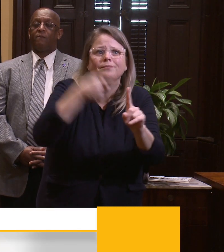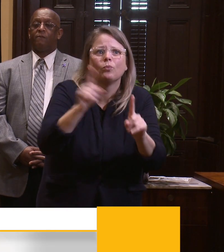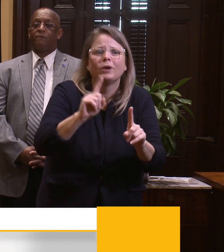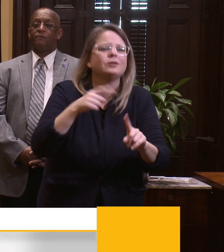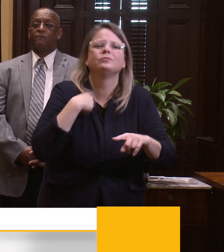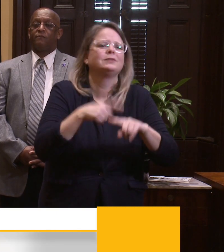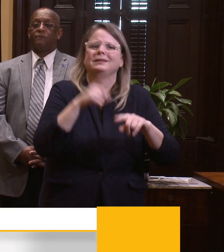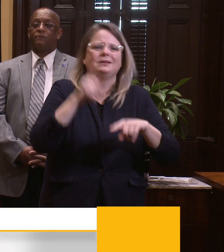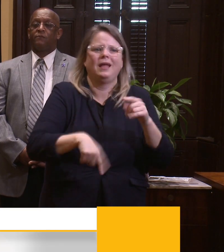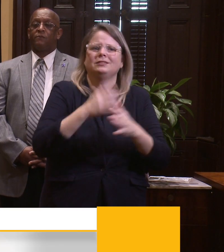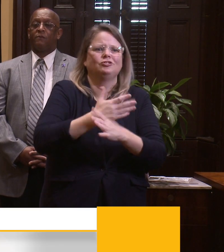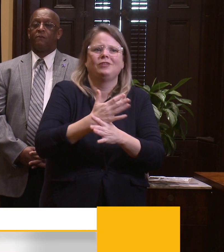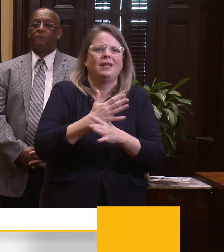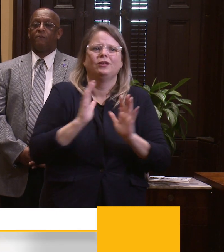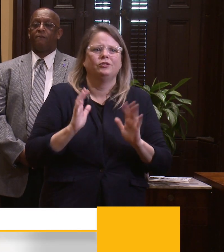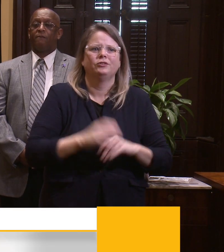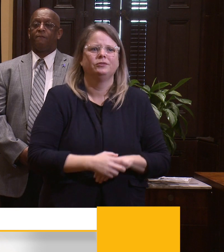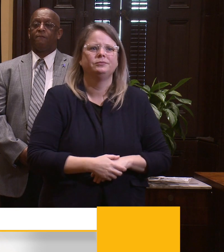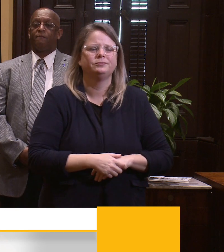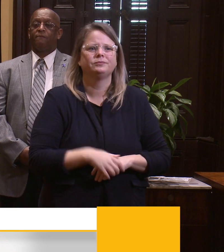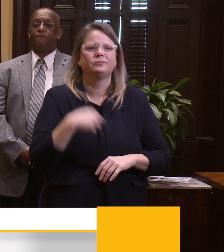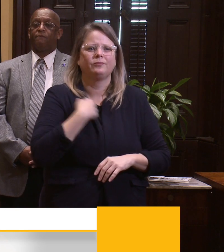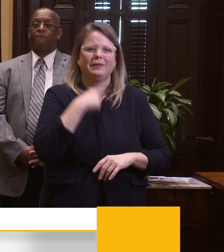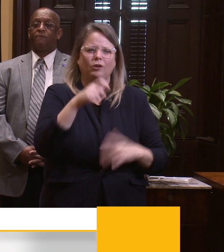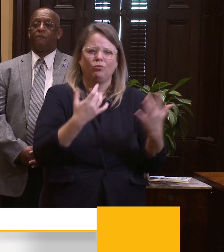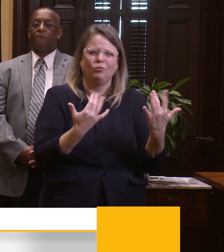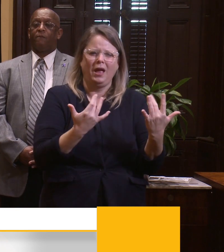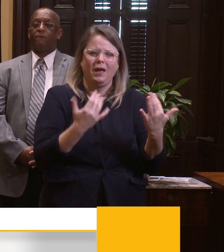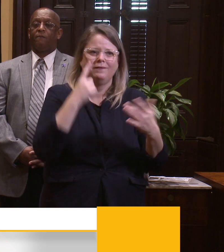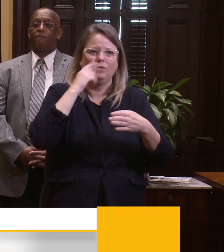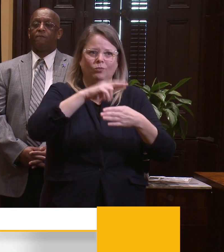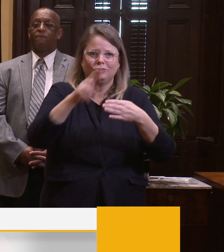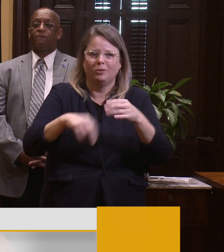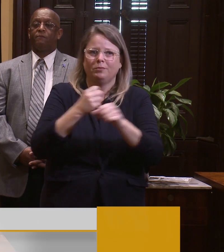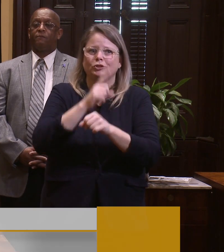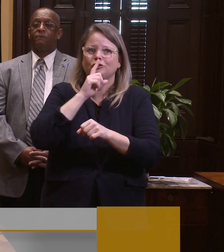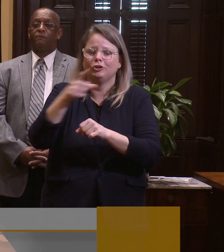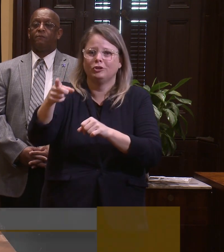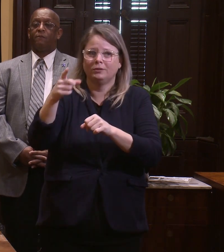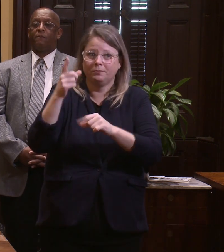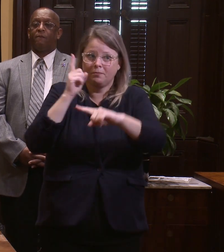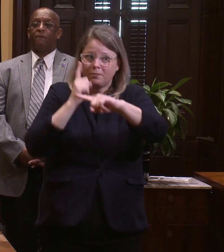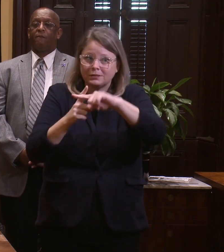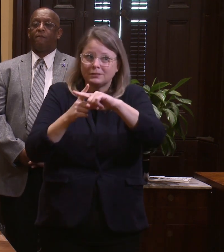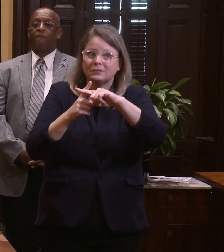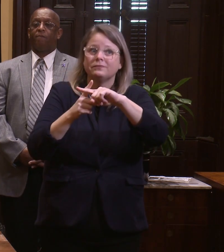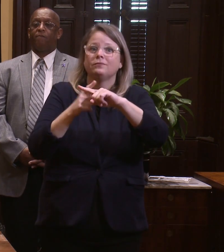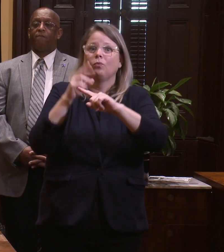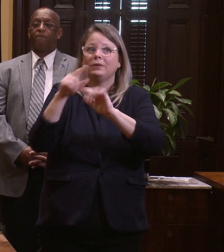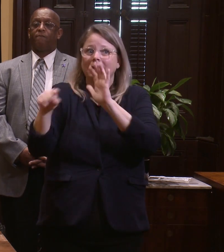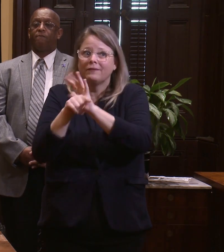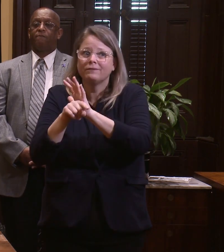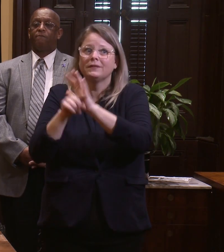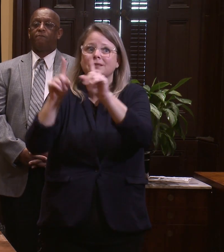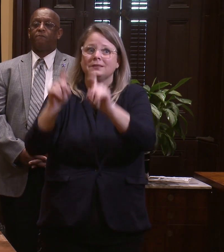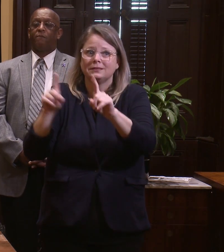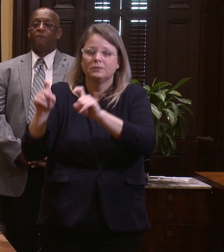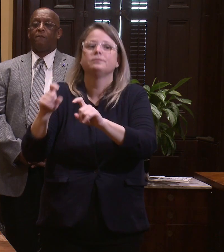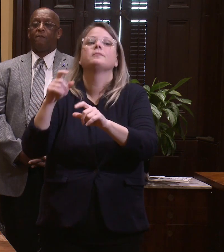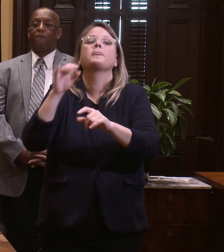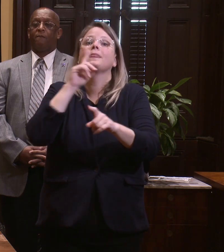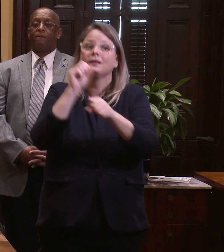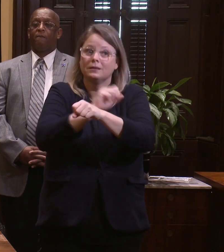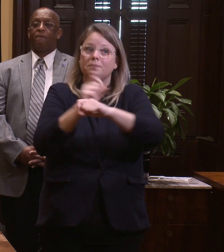are either awaiting the results of a COVID-19 test or have tested positive and need to quarantine for 14 days.